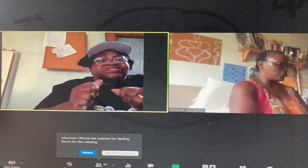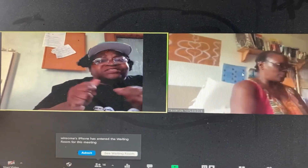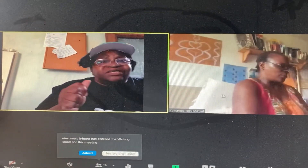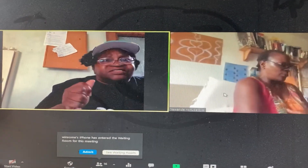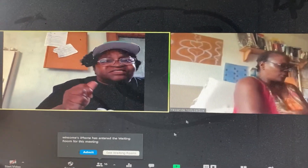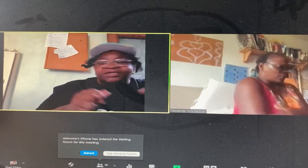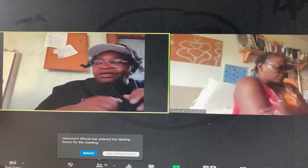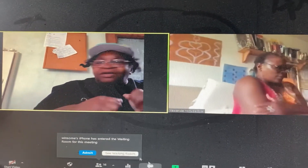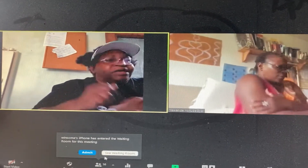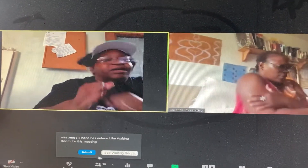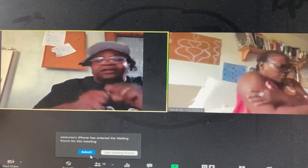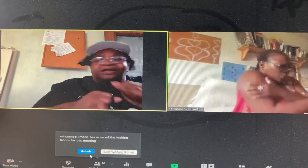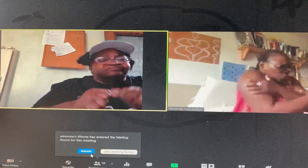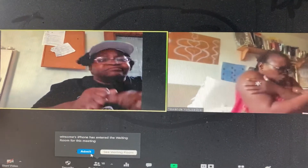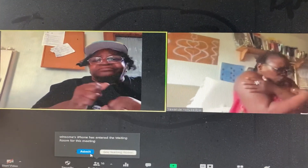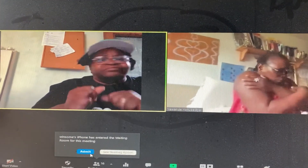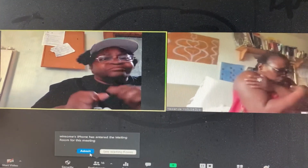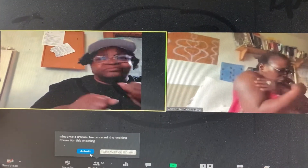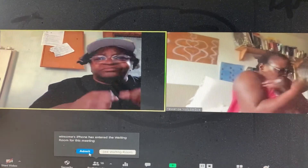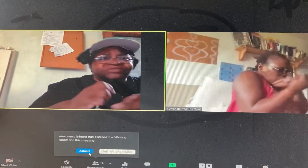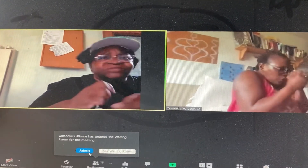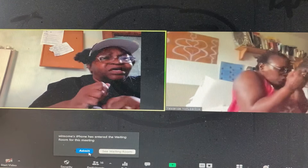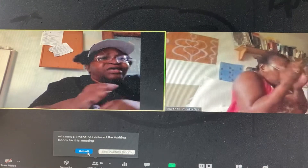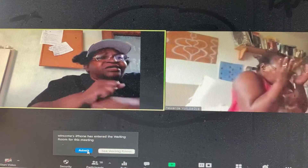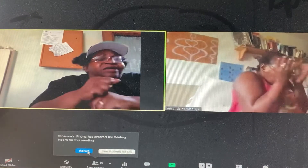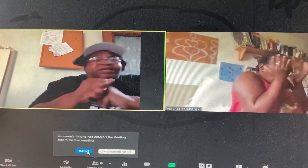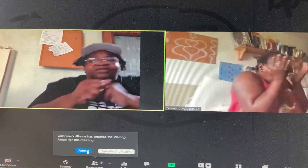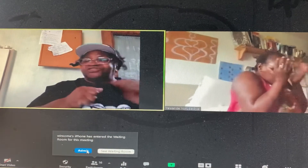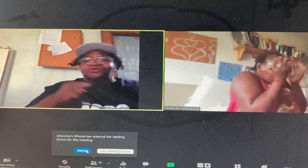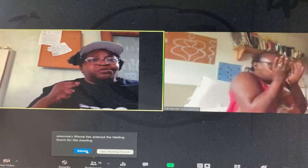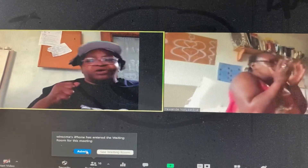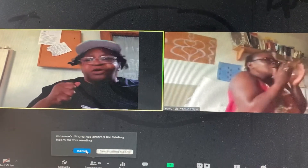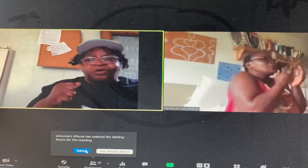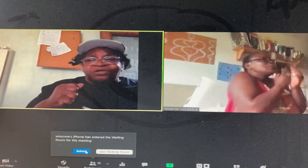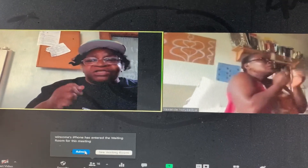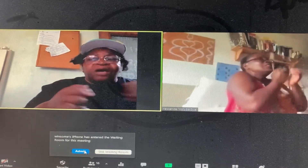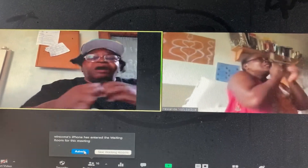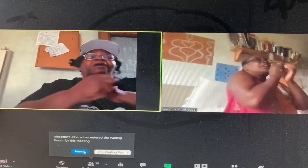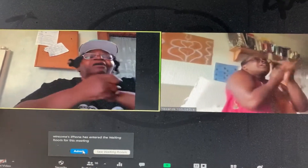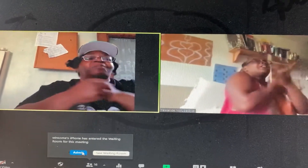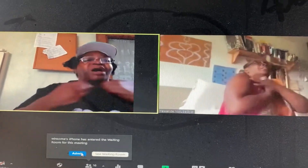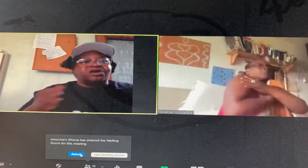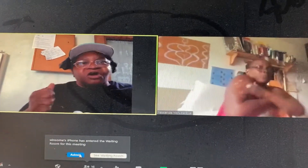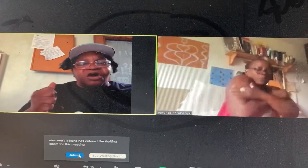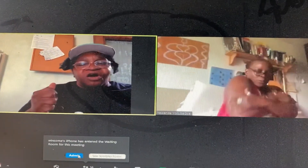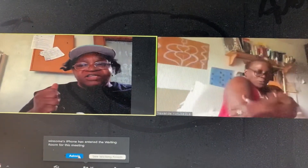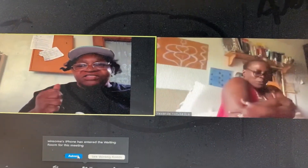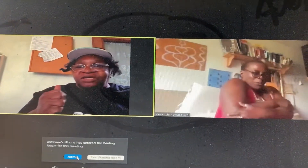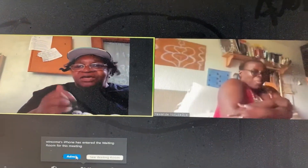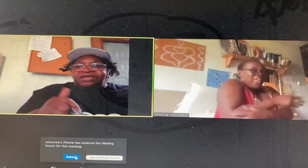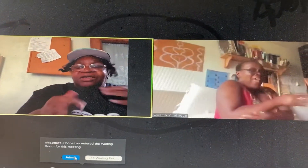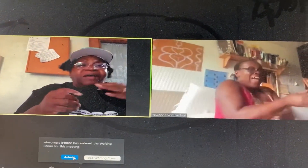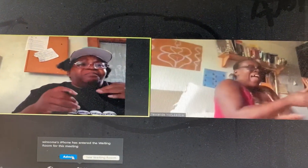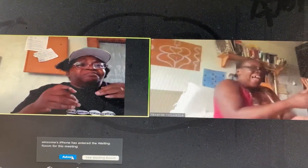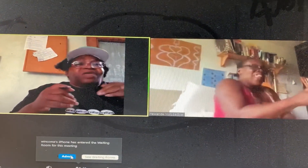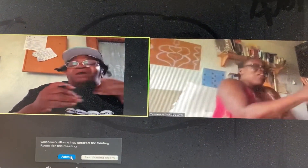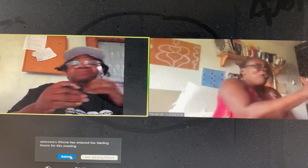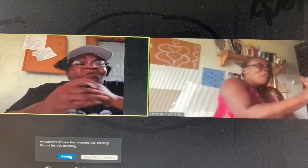this? England. England is so cold. Oh, my God. Me want to